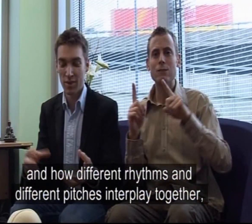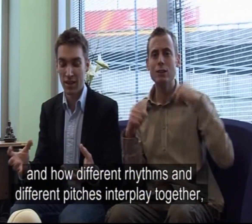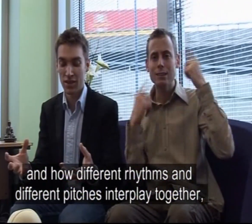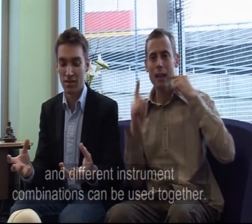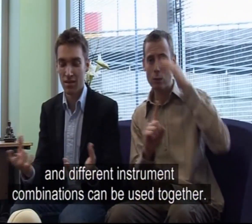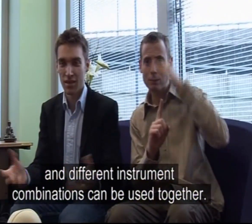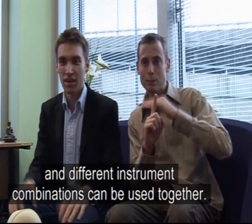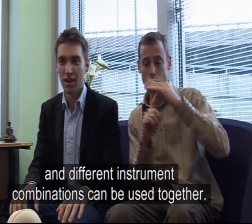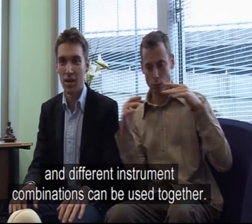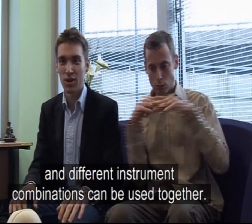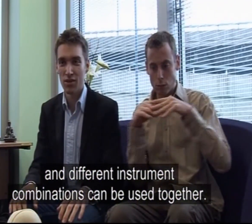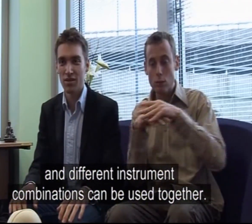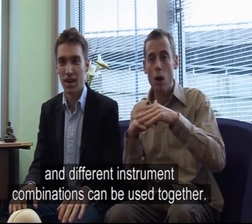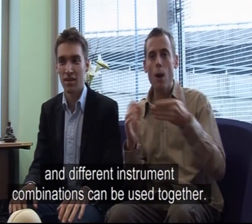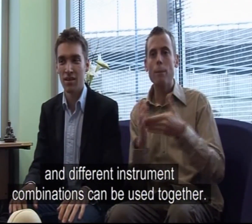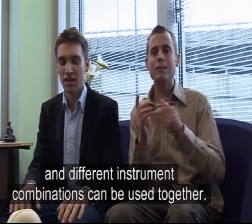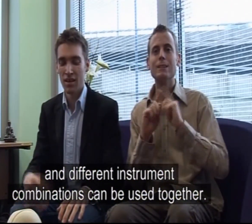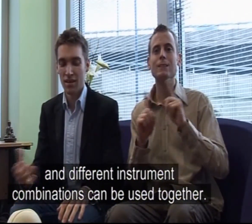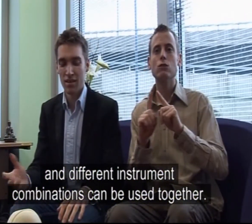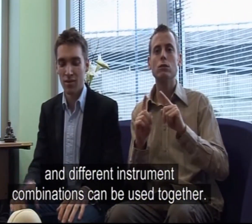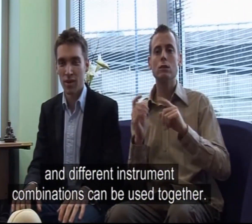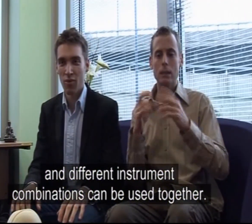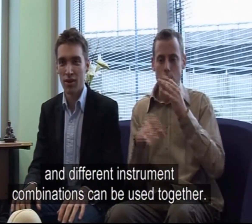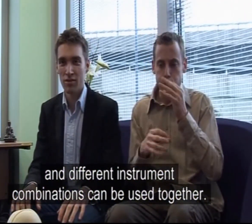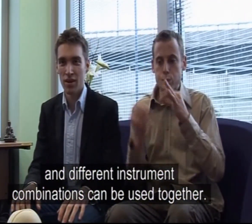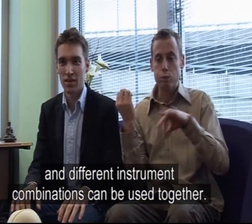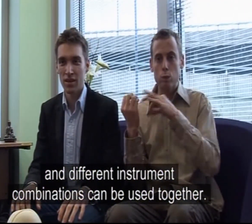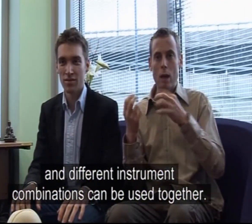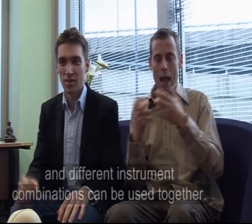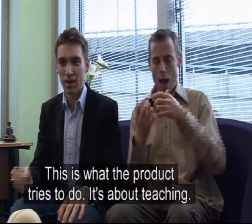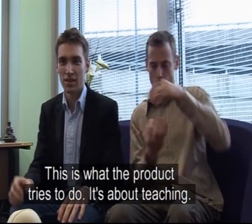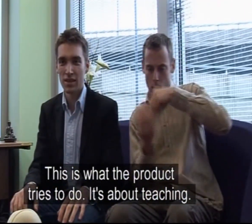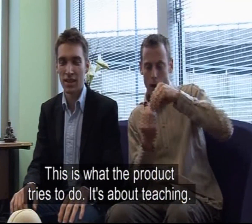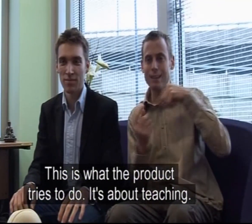competitions can be used together. This is what the product tries to do, it's about teaching.